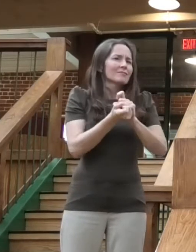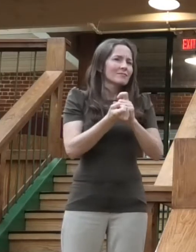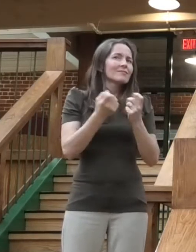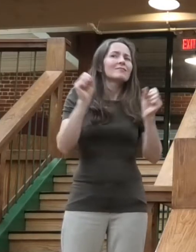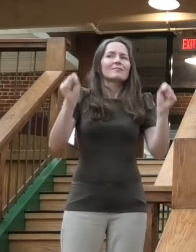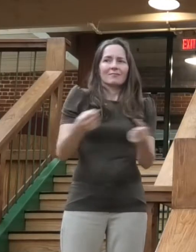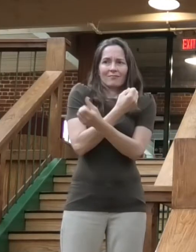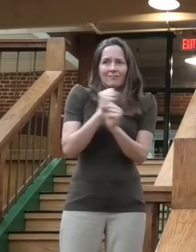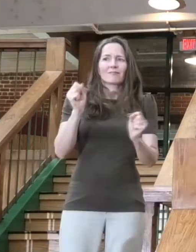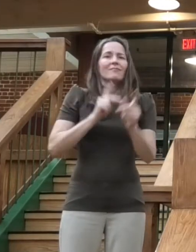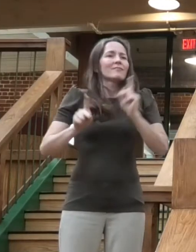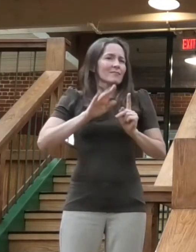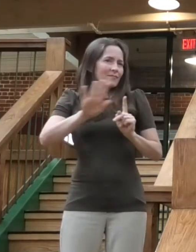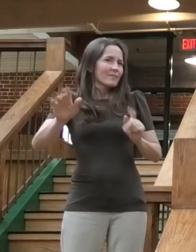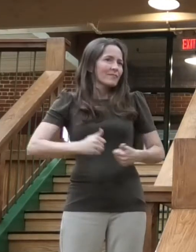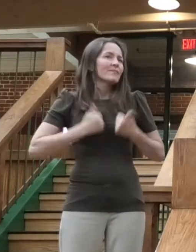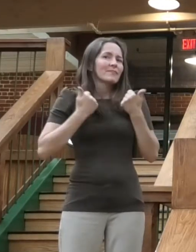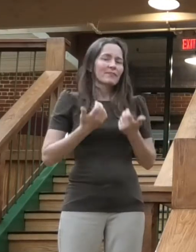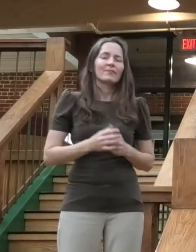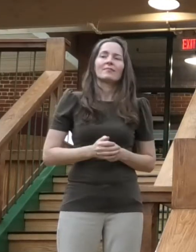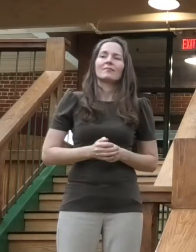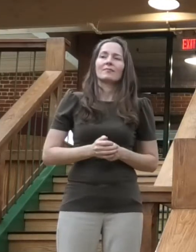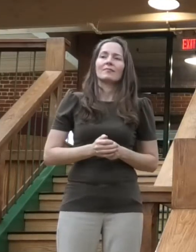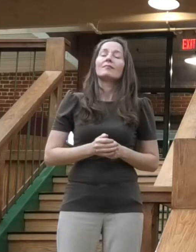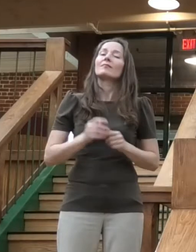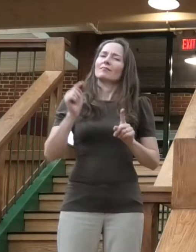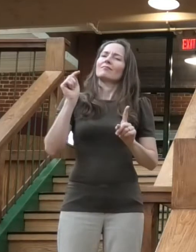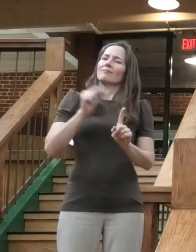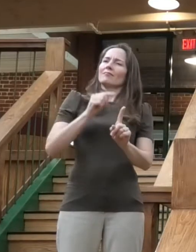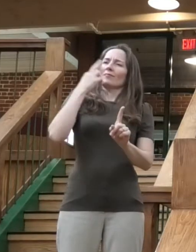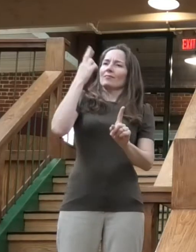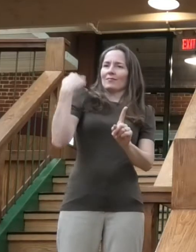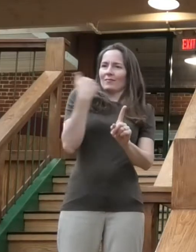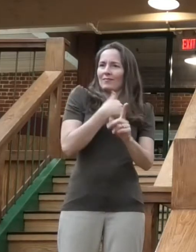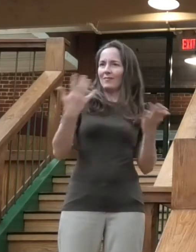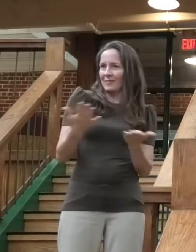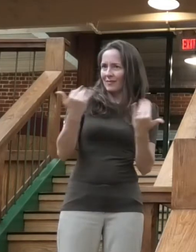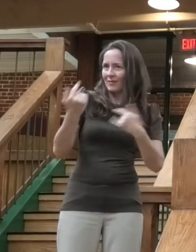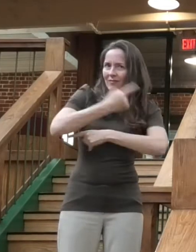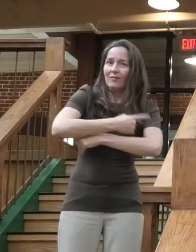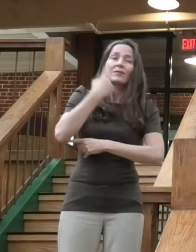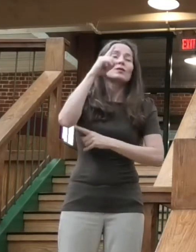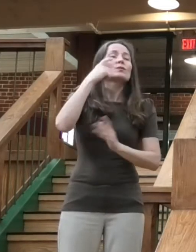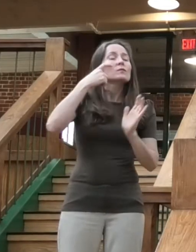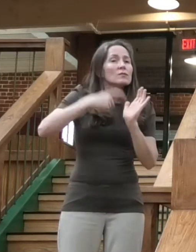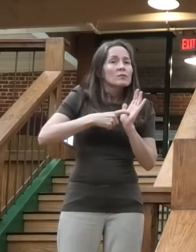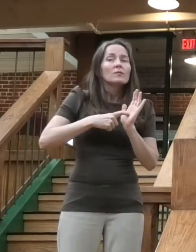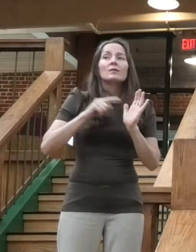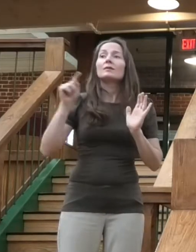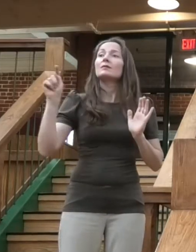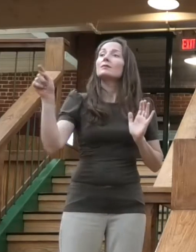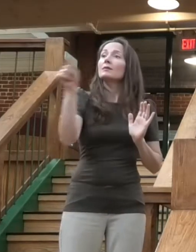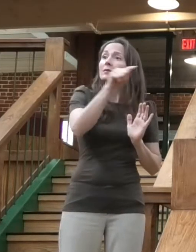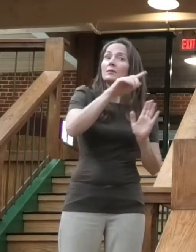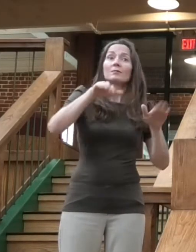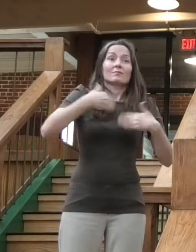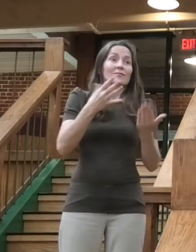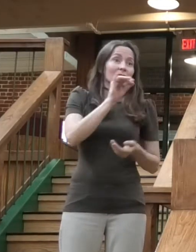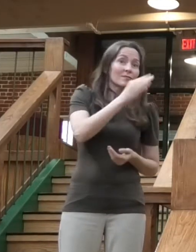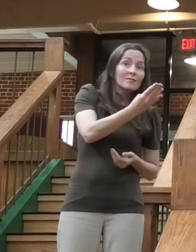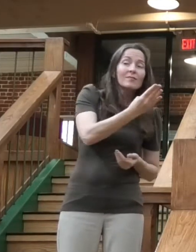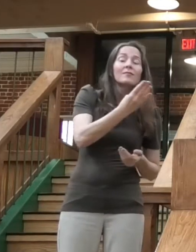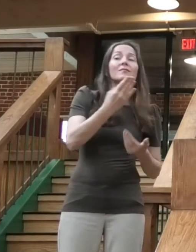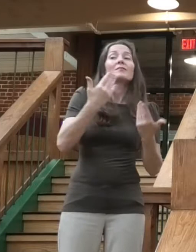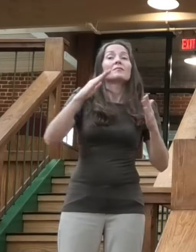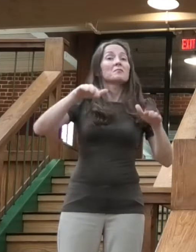recognize these small businesses who will provide a jobs, value, and support for our community